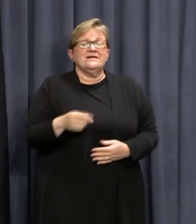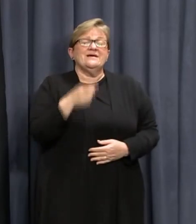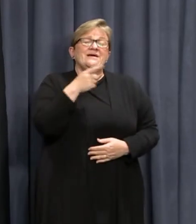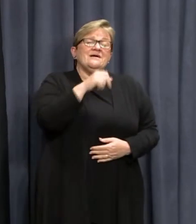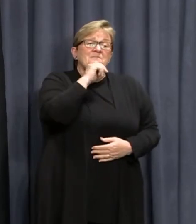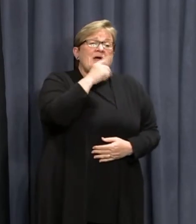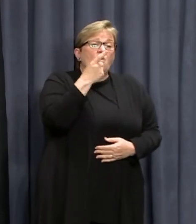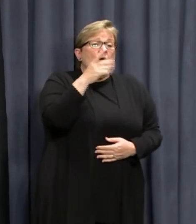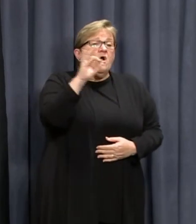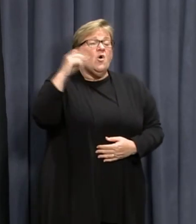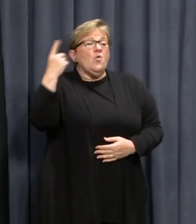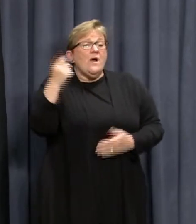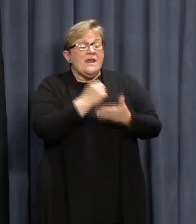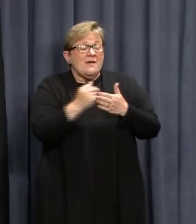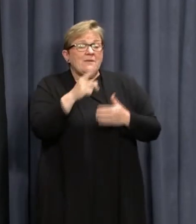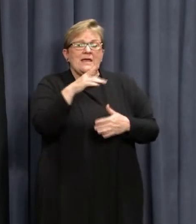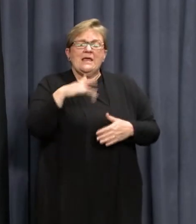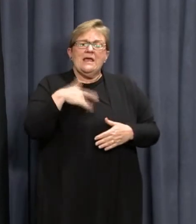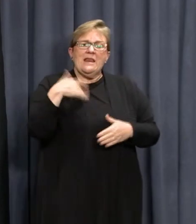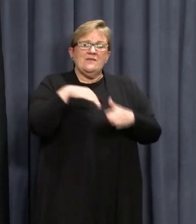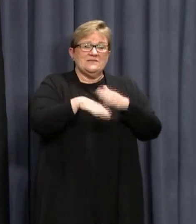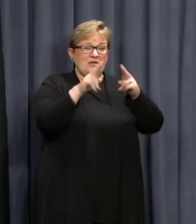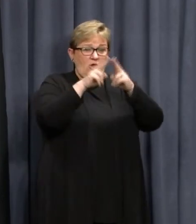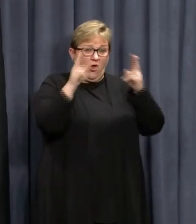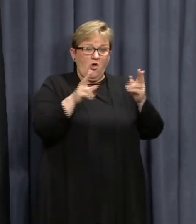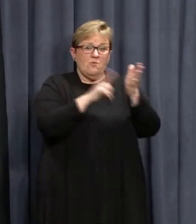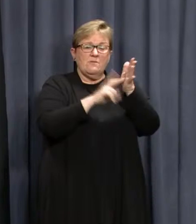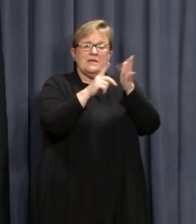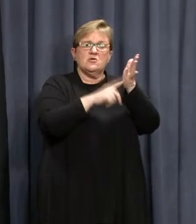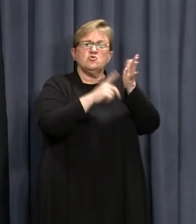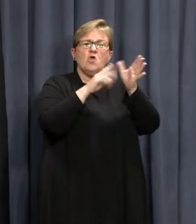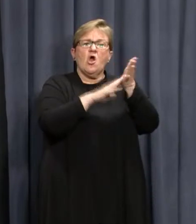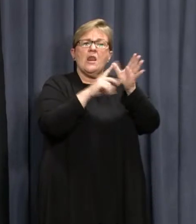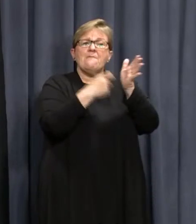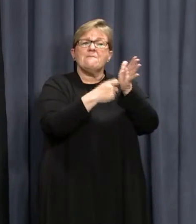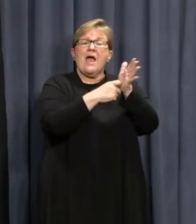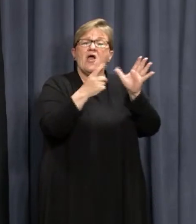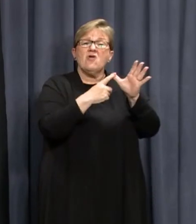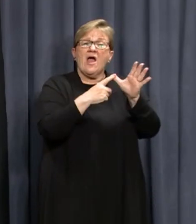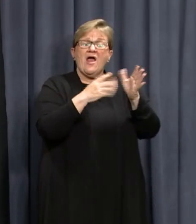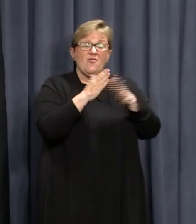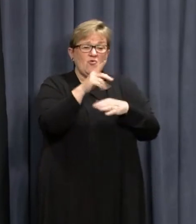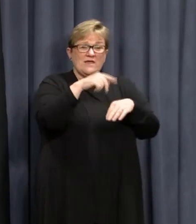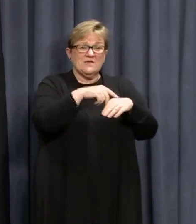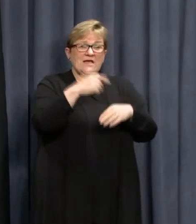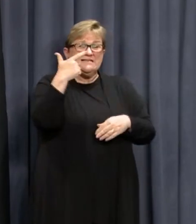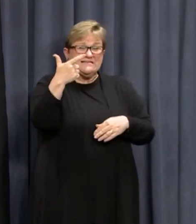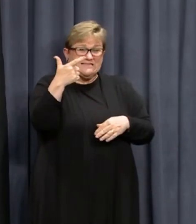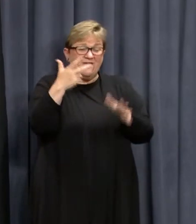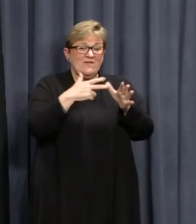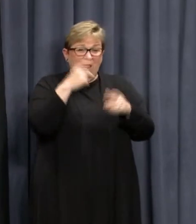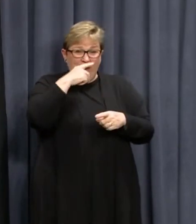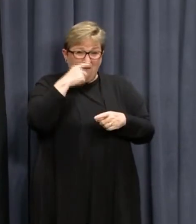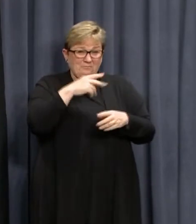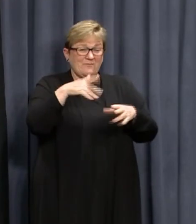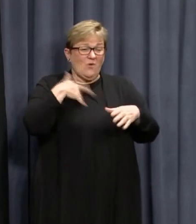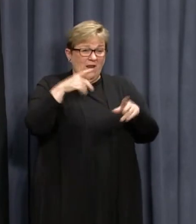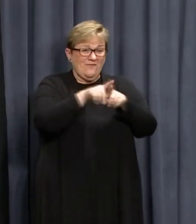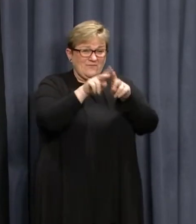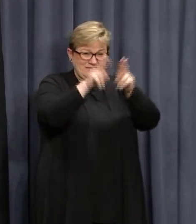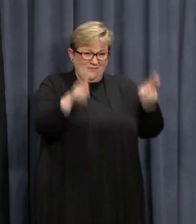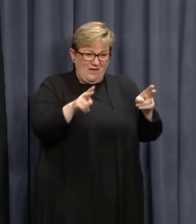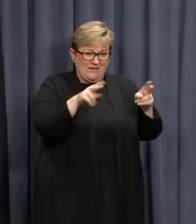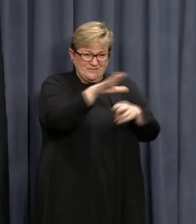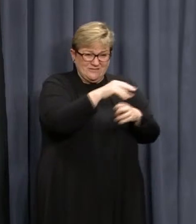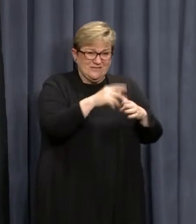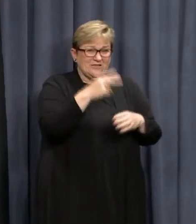Case 1001 lives at a home in Nolemara. During this period, seven other people were living in this house,